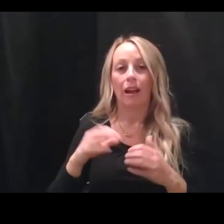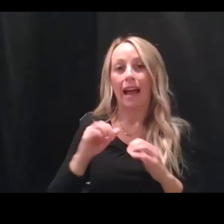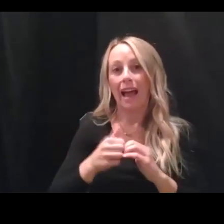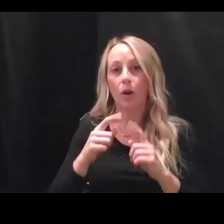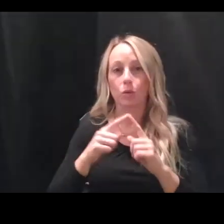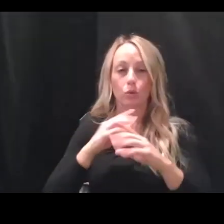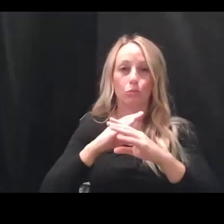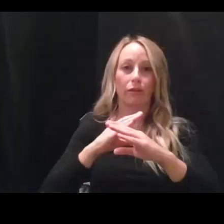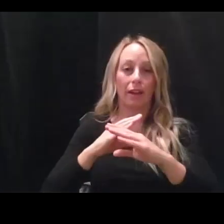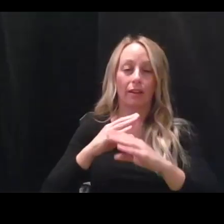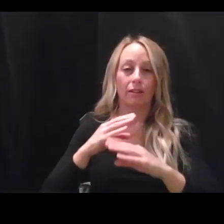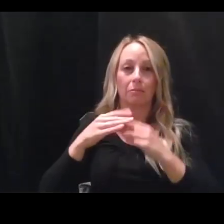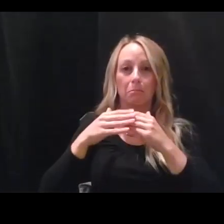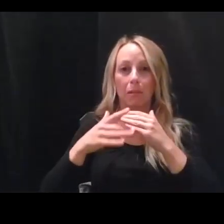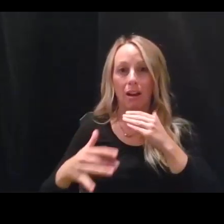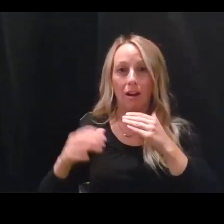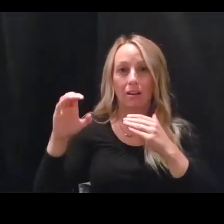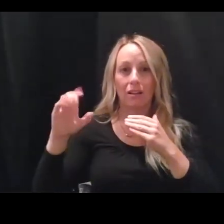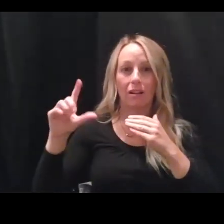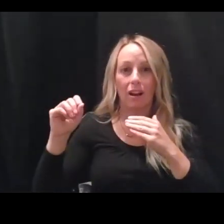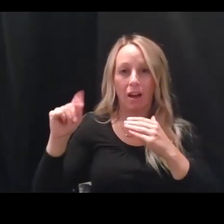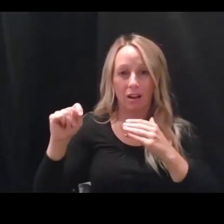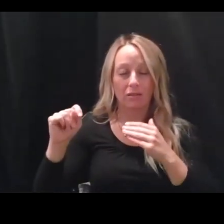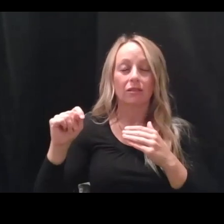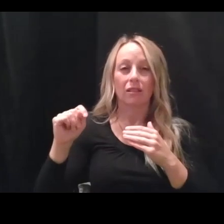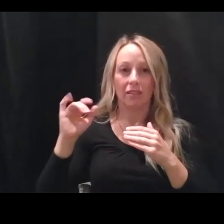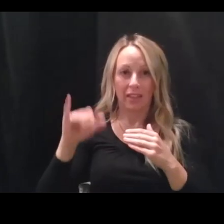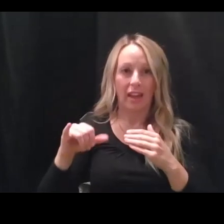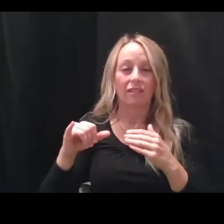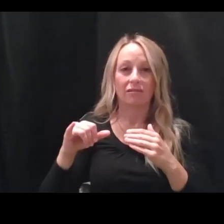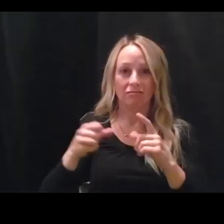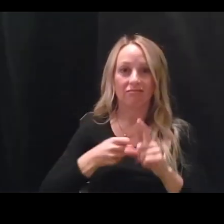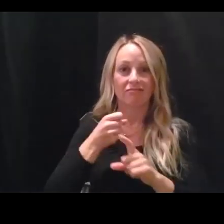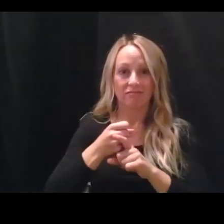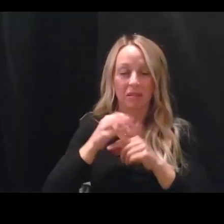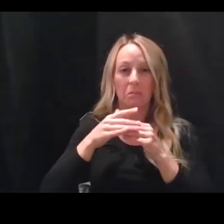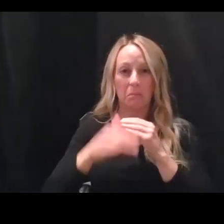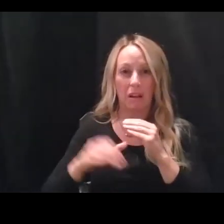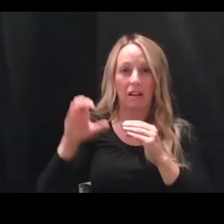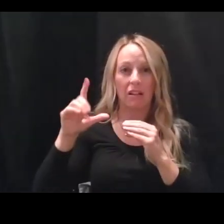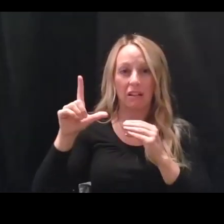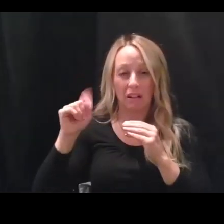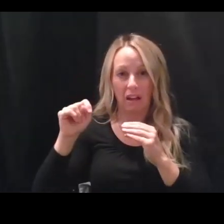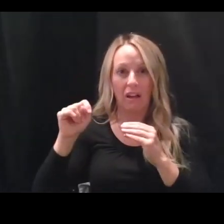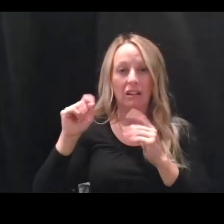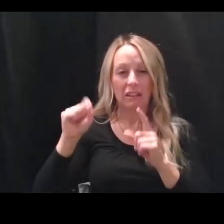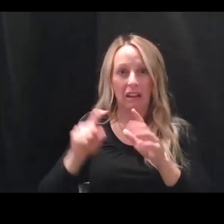COVID-19 has emerged over the last several months and the uses of approaches to prevent abnormal blood clotting have been very,